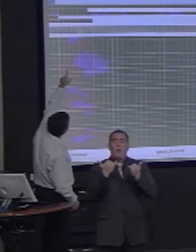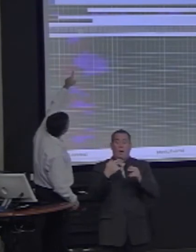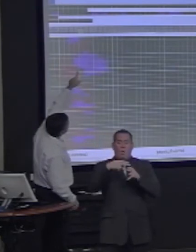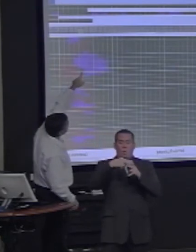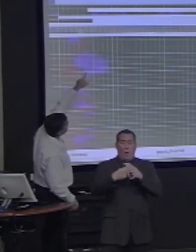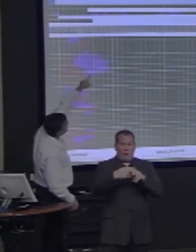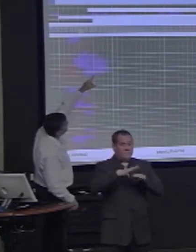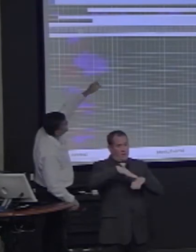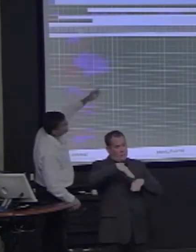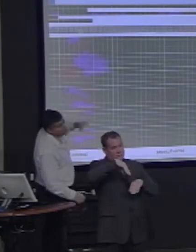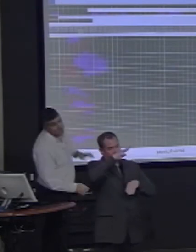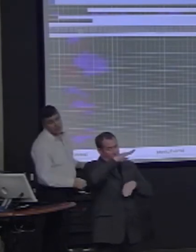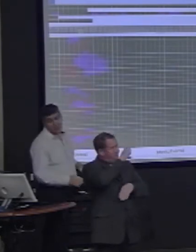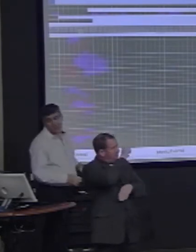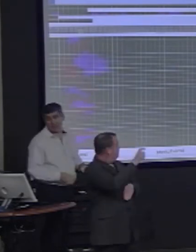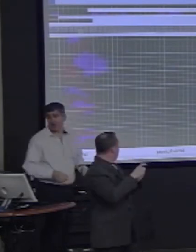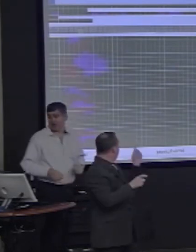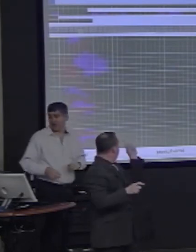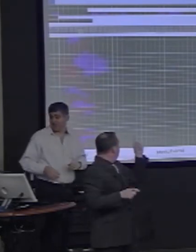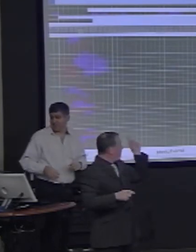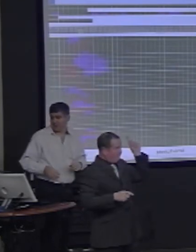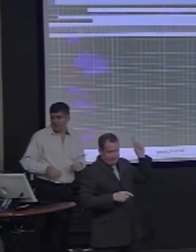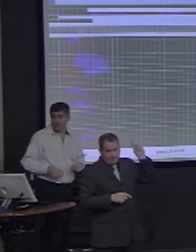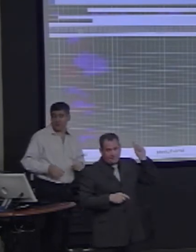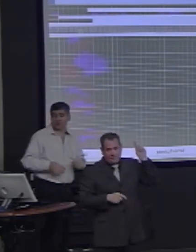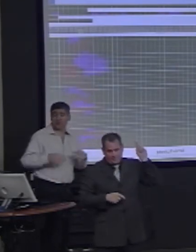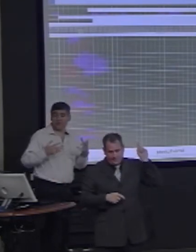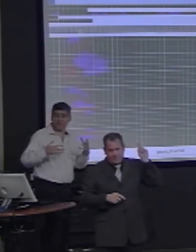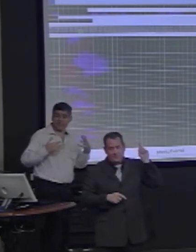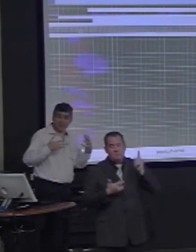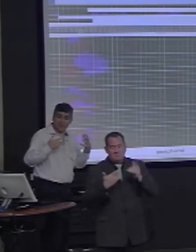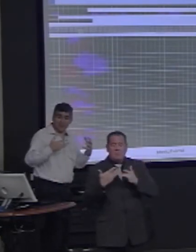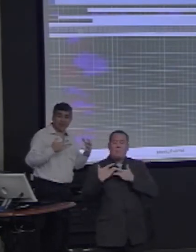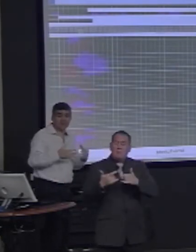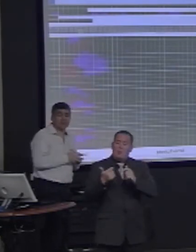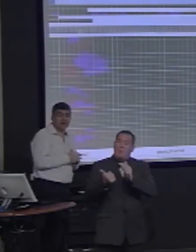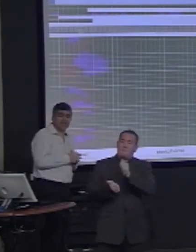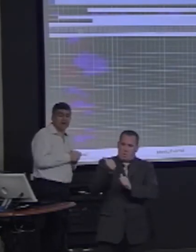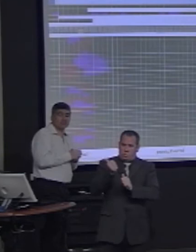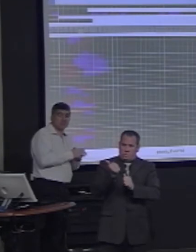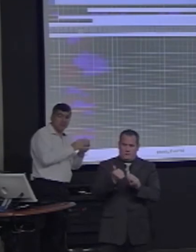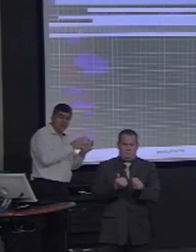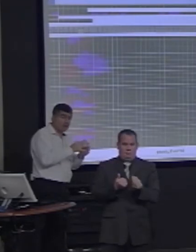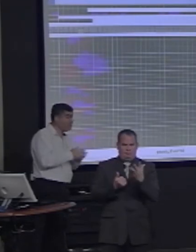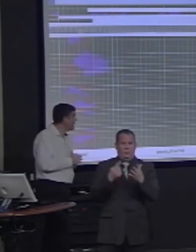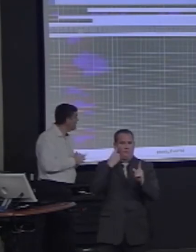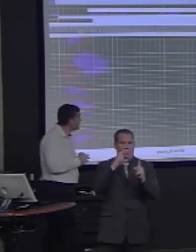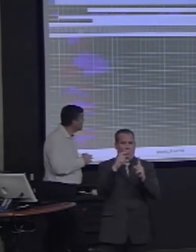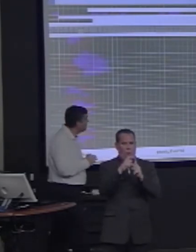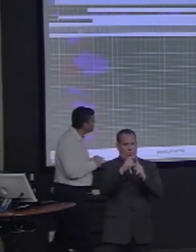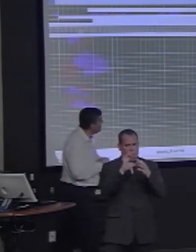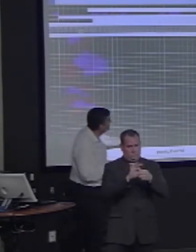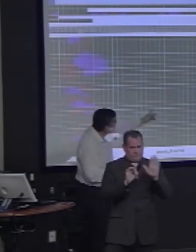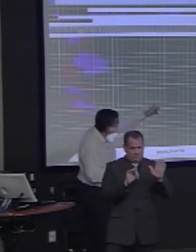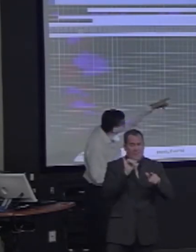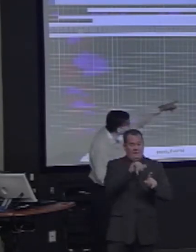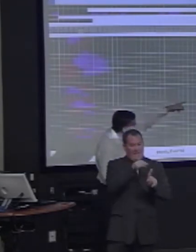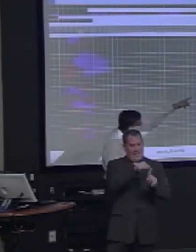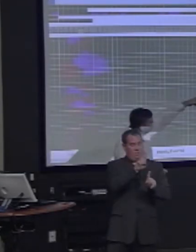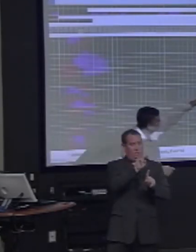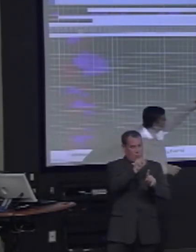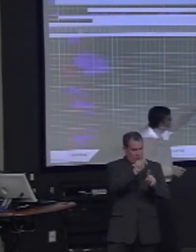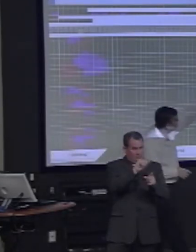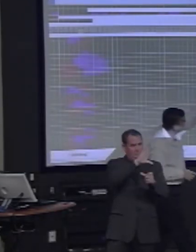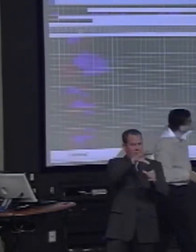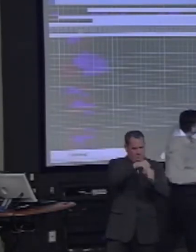it's mostly talking to word units. So, this unit is really participating largely in word recognition. If you